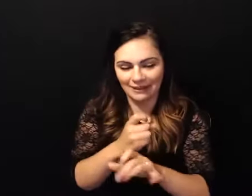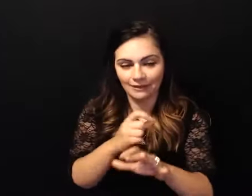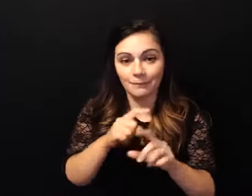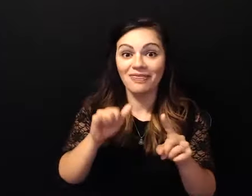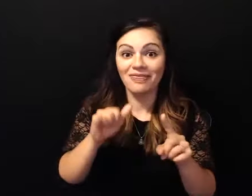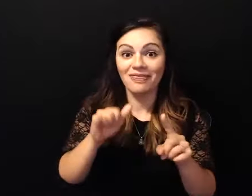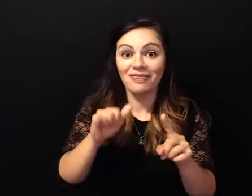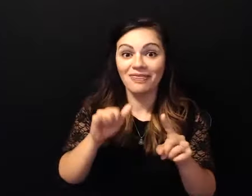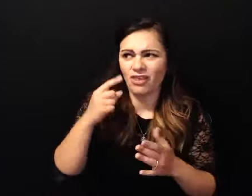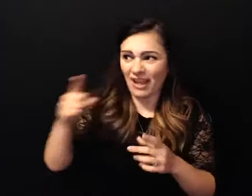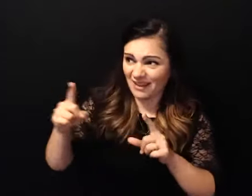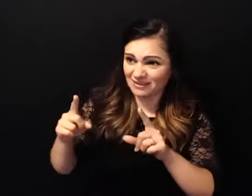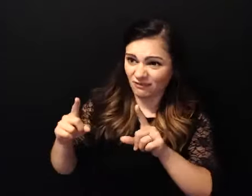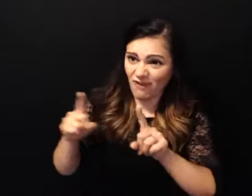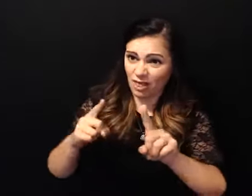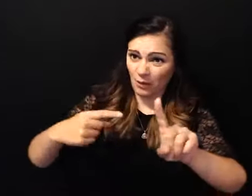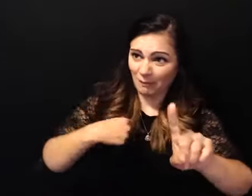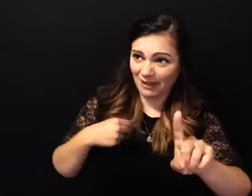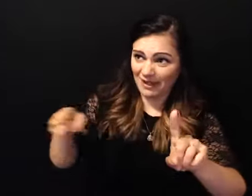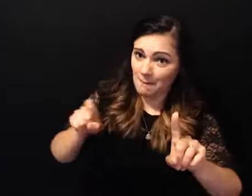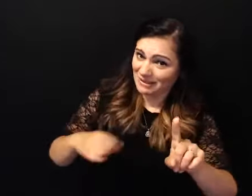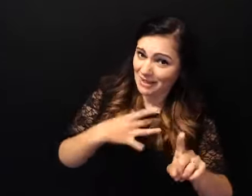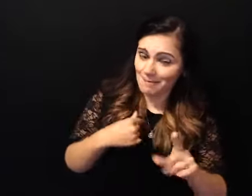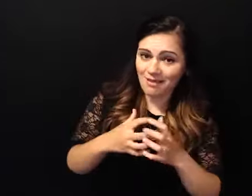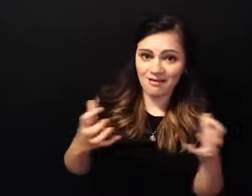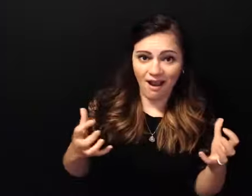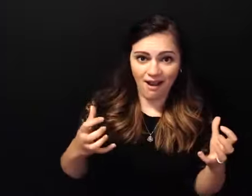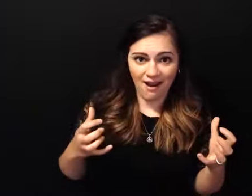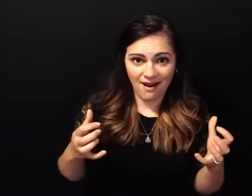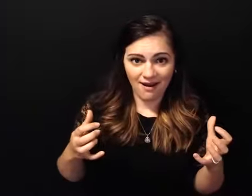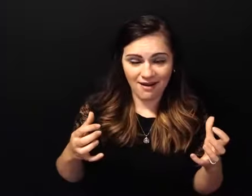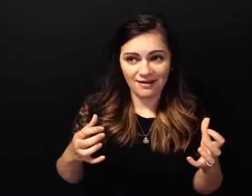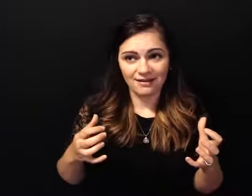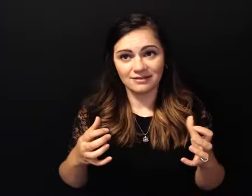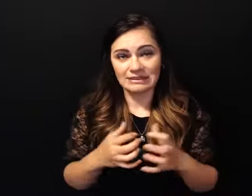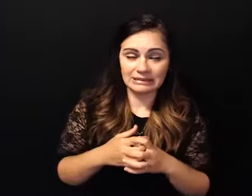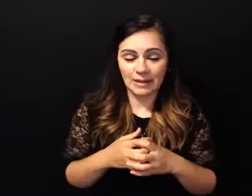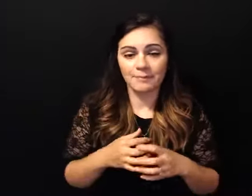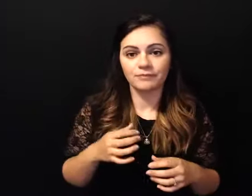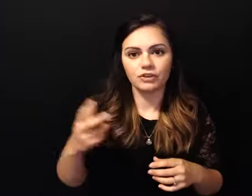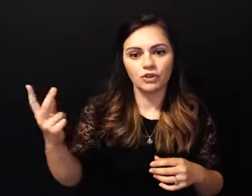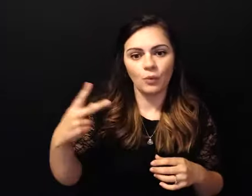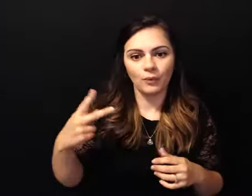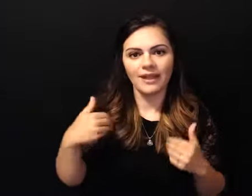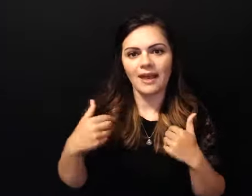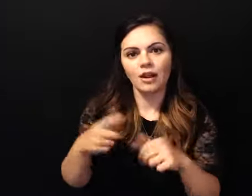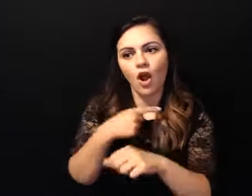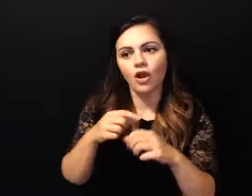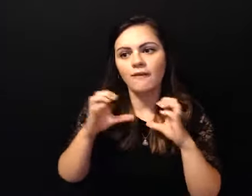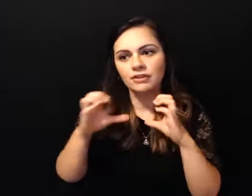me around everywhere i go and uh we had a long conversation you know how we were going to take our relationship slow and before i knew